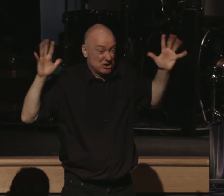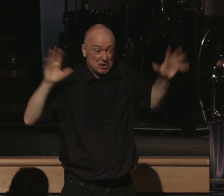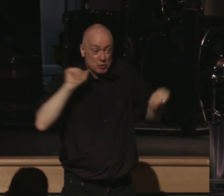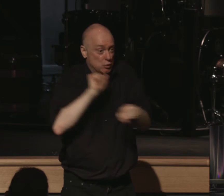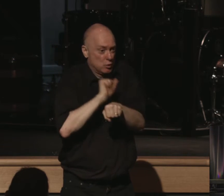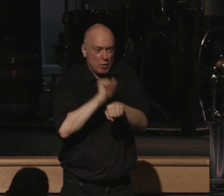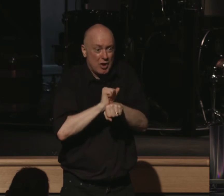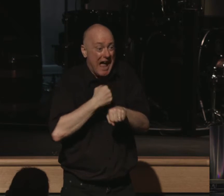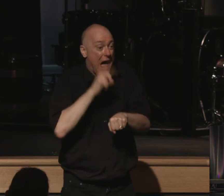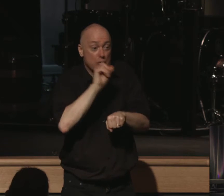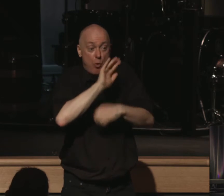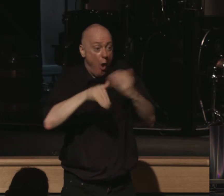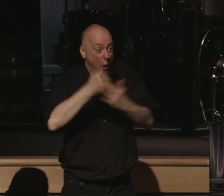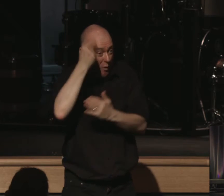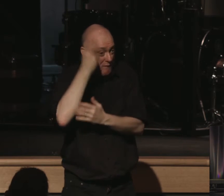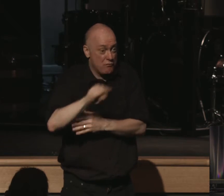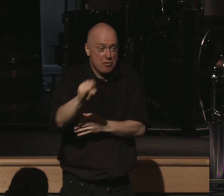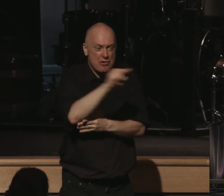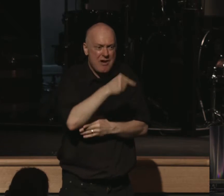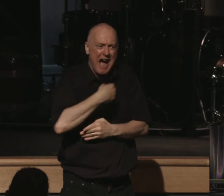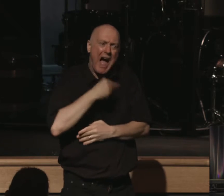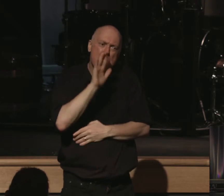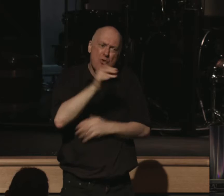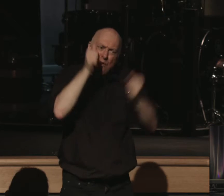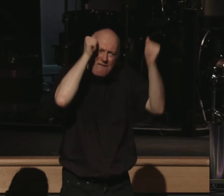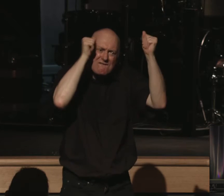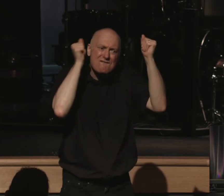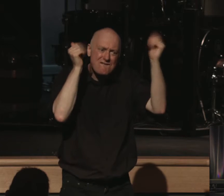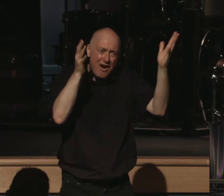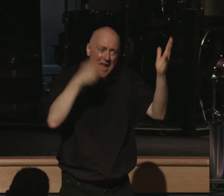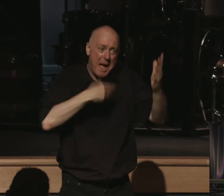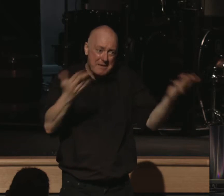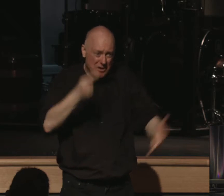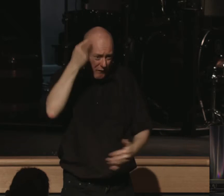I'll do it all. I'm your father and I'm here for you.